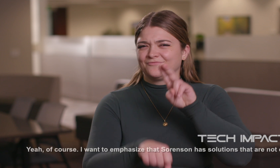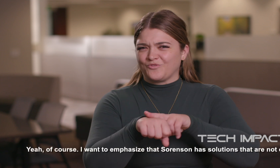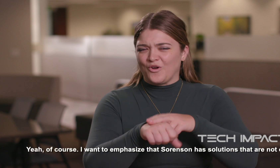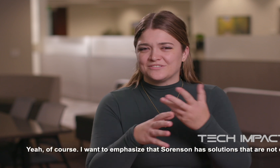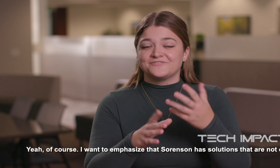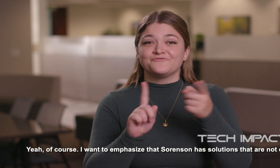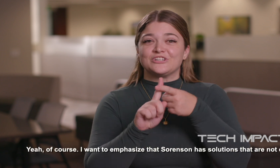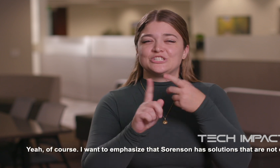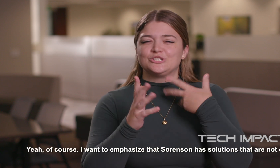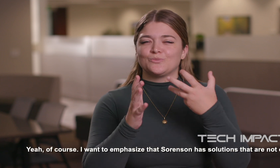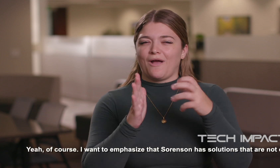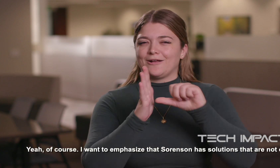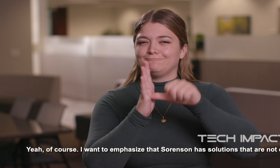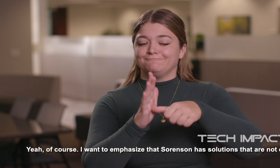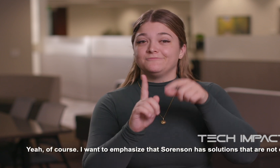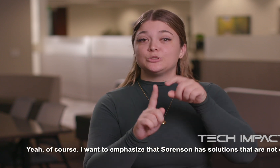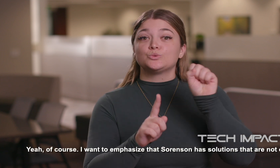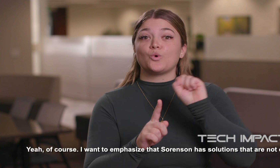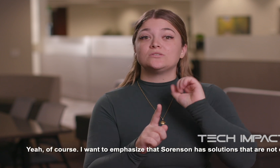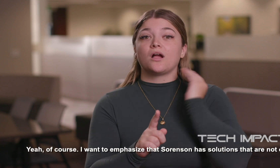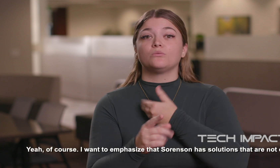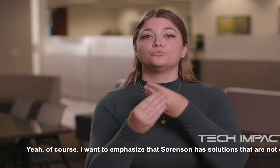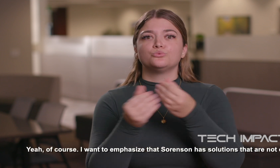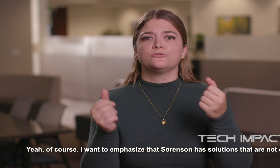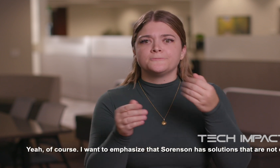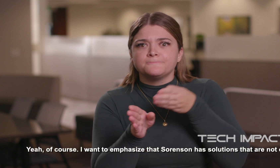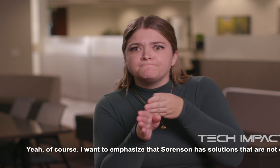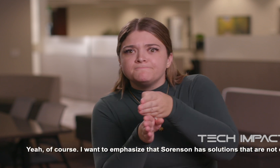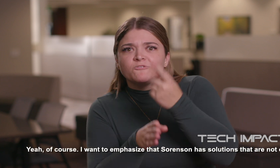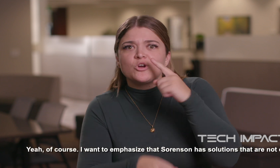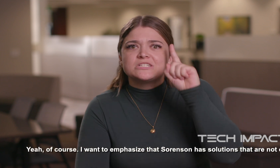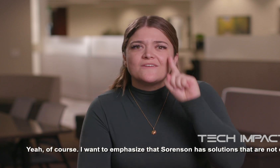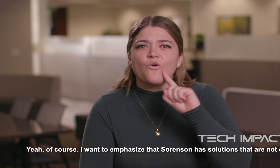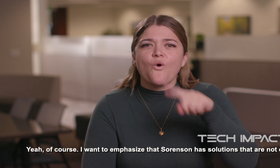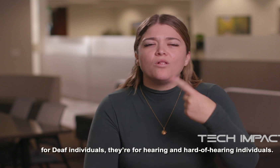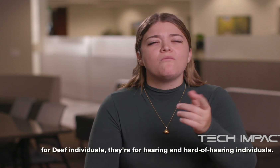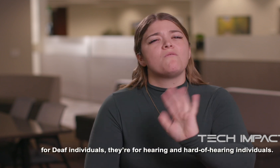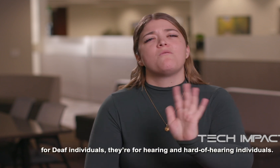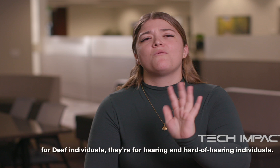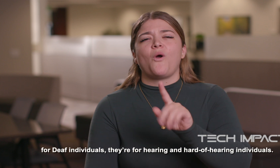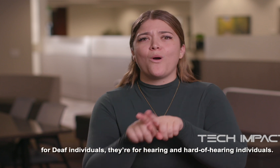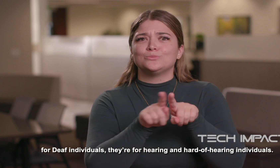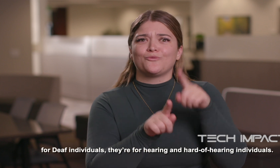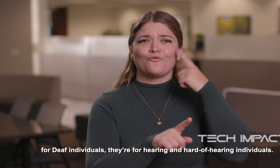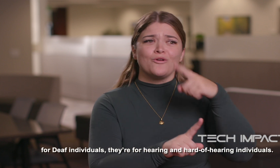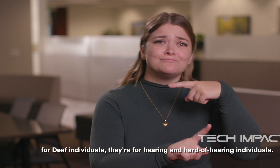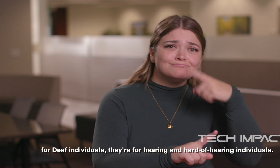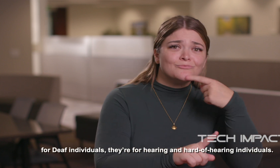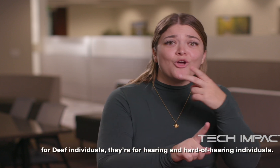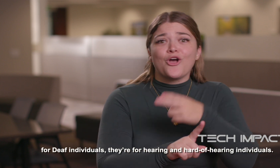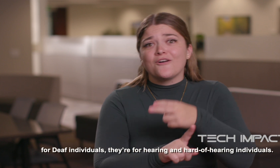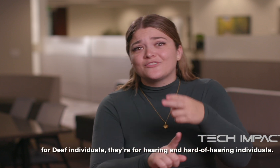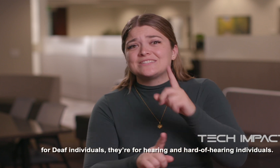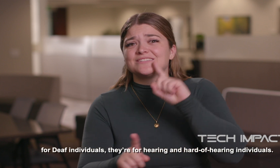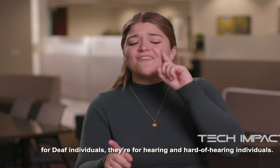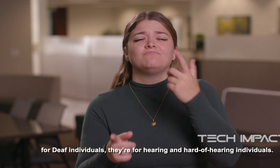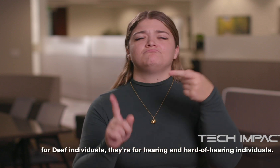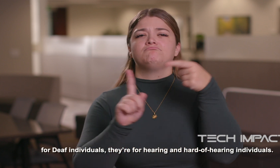Yeah, of course. I want to emphasize that Sorensen has solutions that aren't only for deaf individuals. They're for hearing and hard of hearing